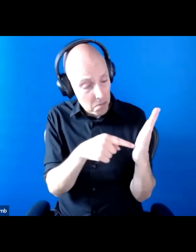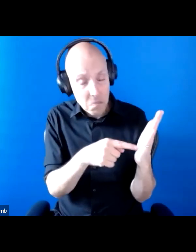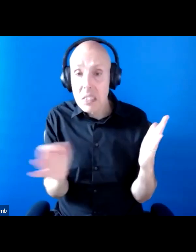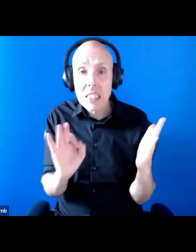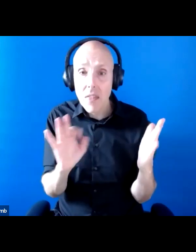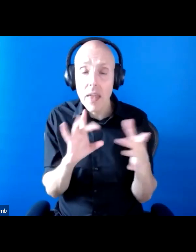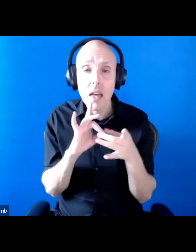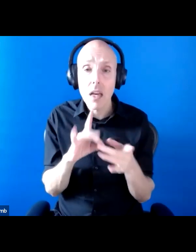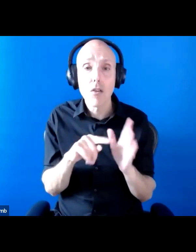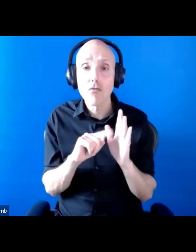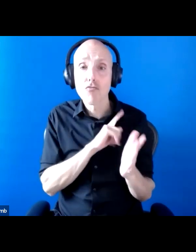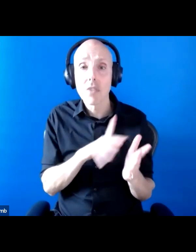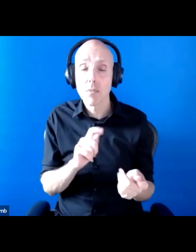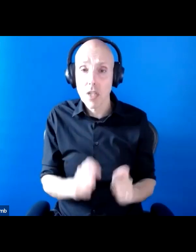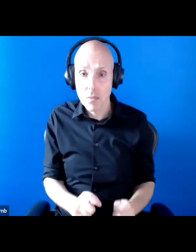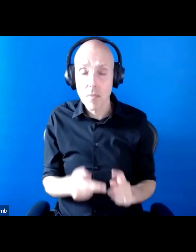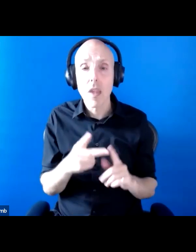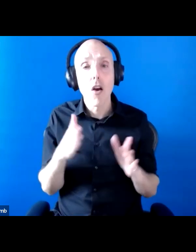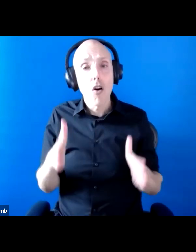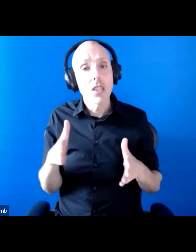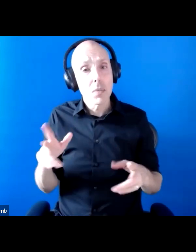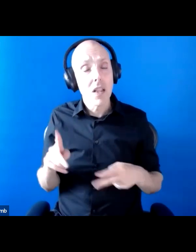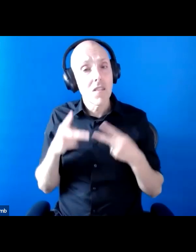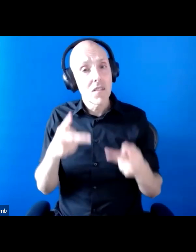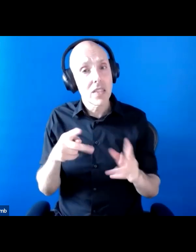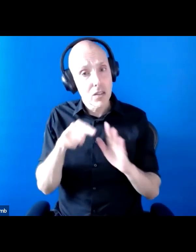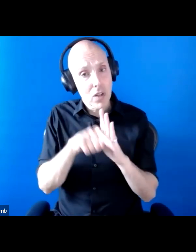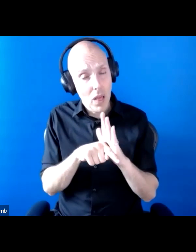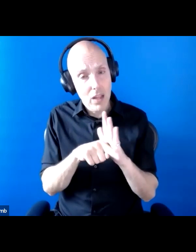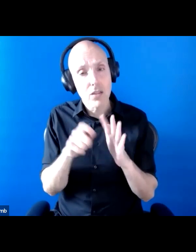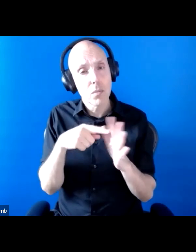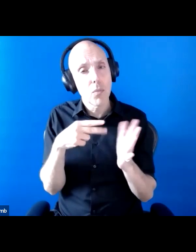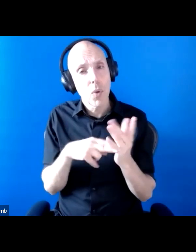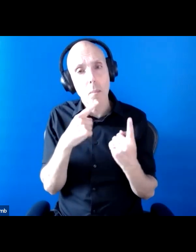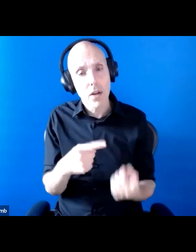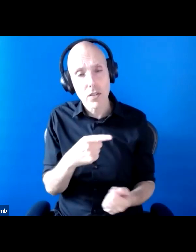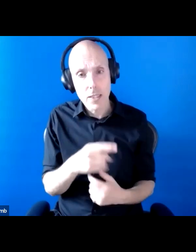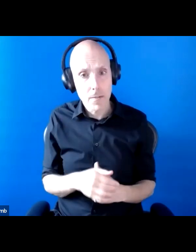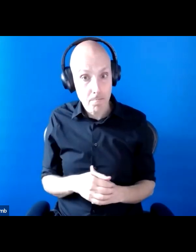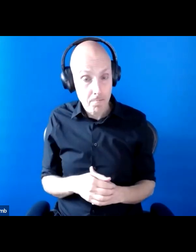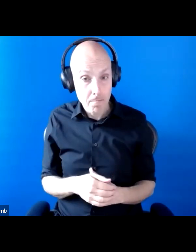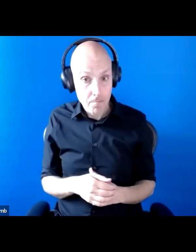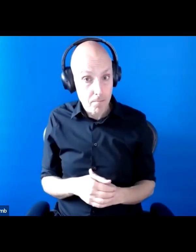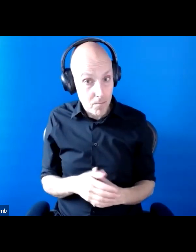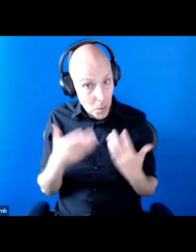The hospital visiting regulations that Pauline mentioned, actually, they were challenged in the courts.